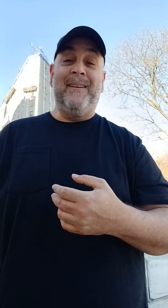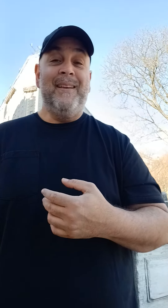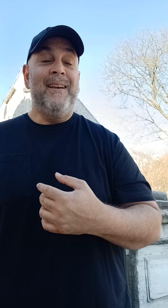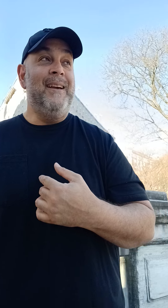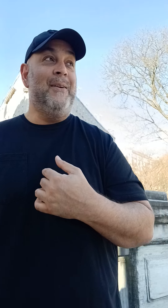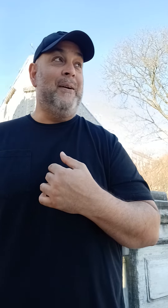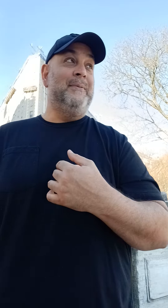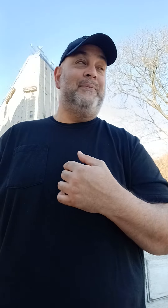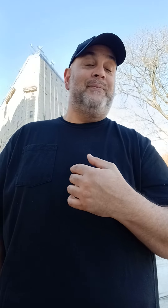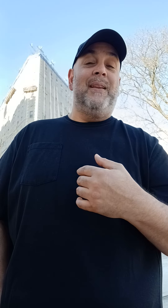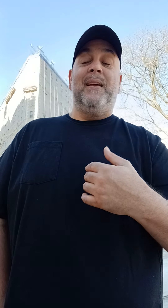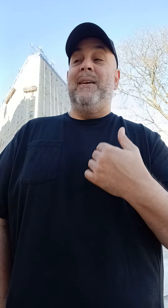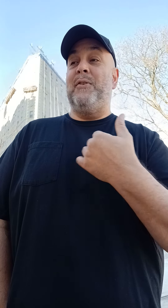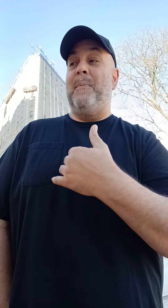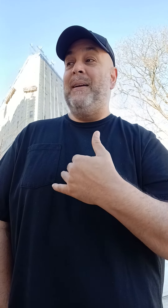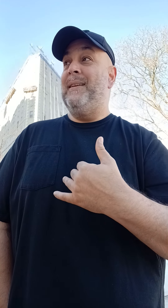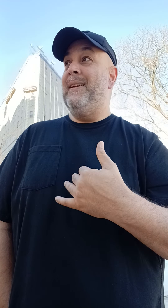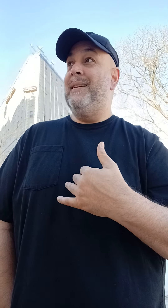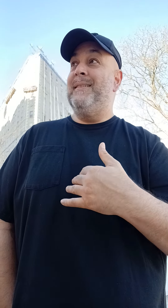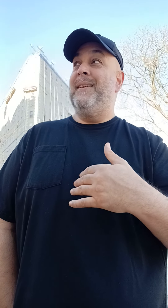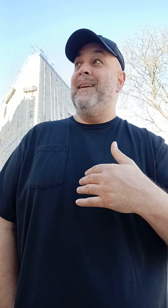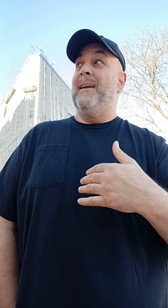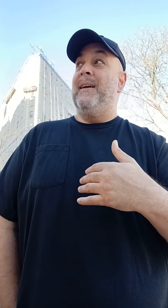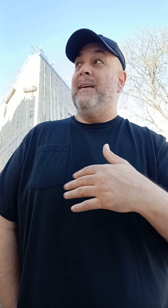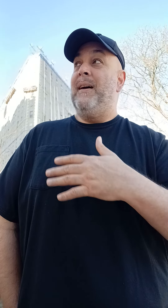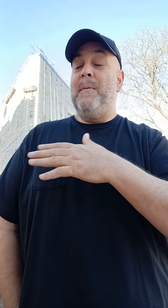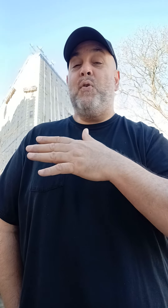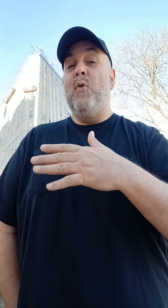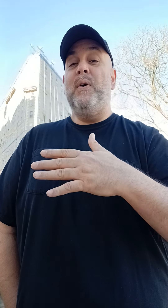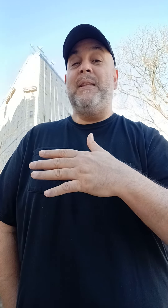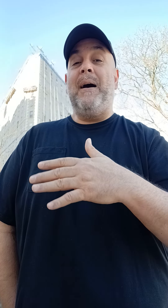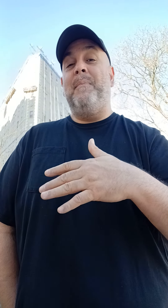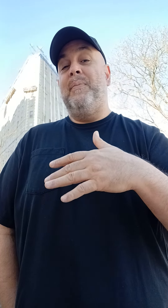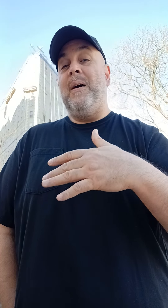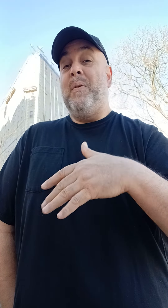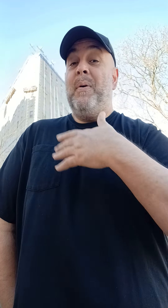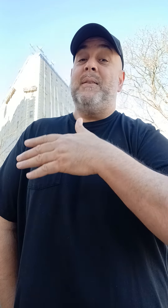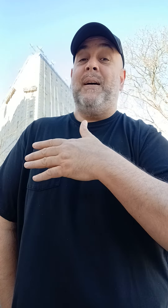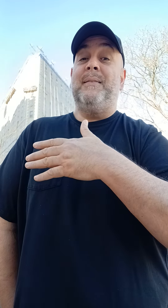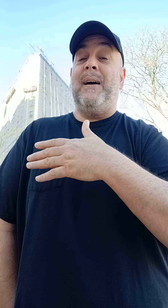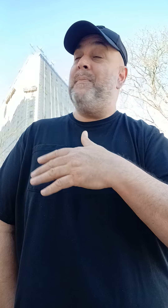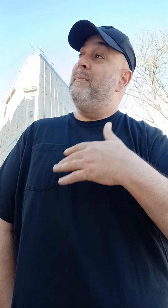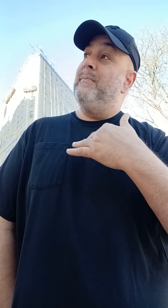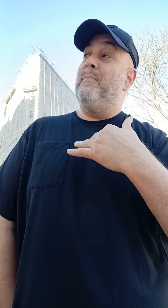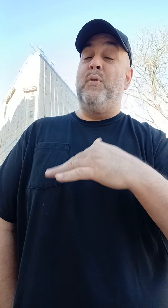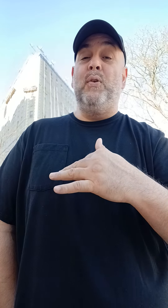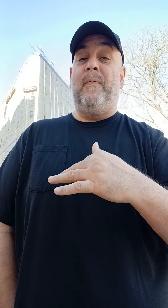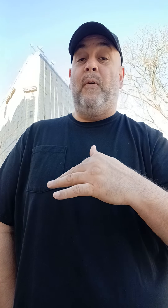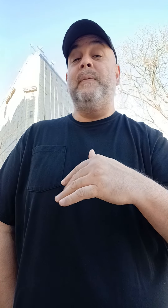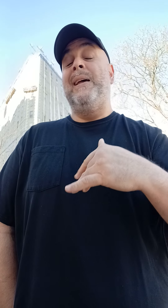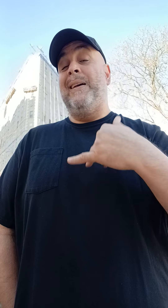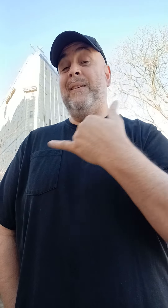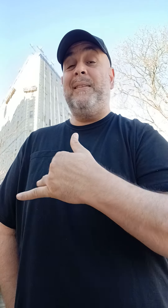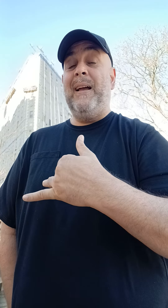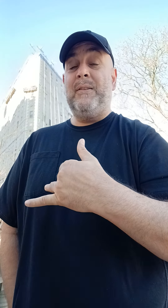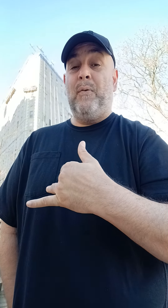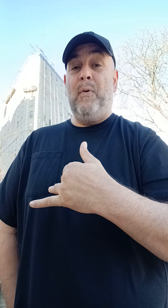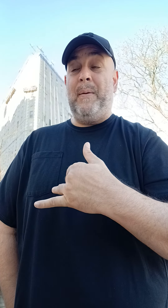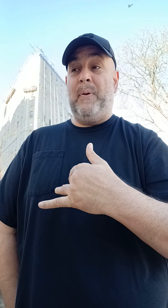So so my thing is, I'm cool with that. A couple of bucks on top, beautiful. If this thing has a rip,